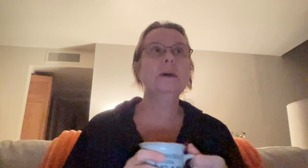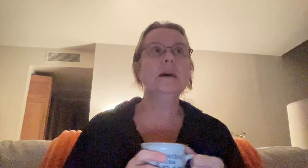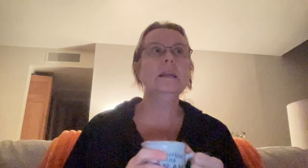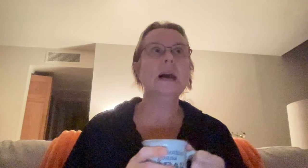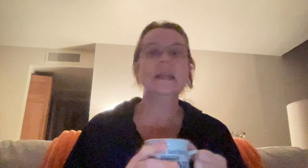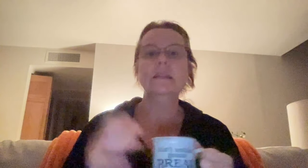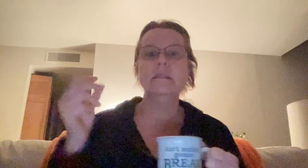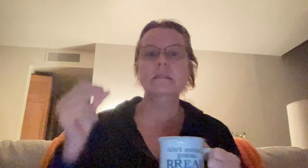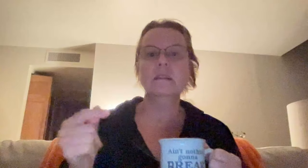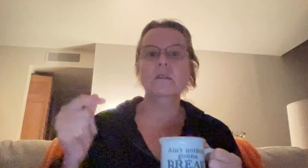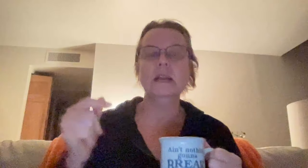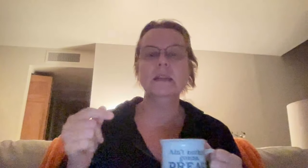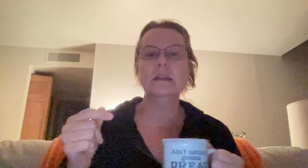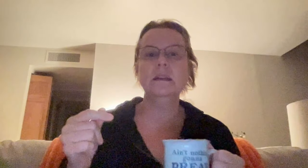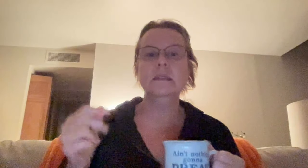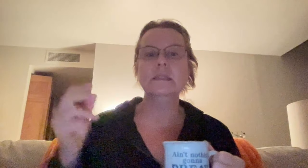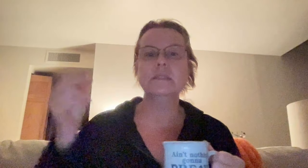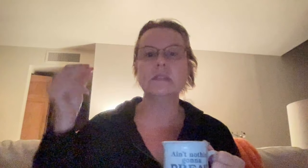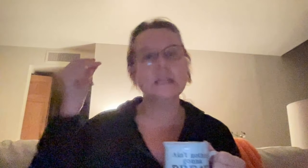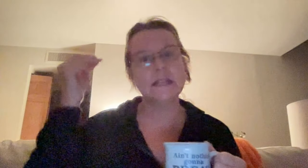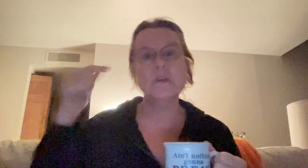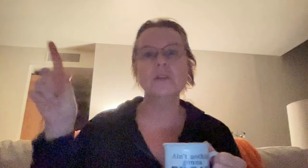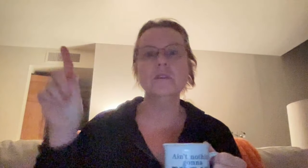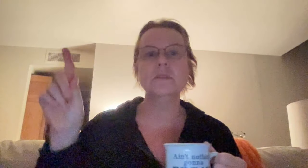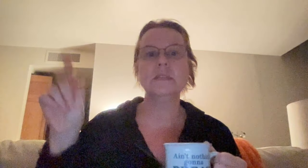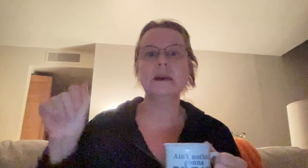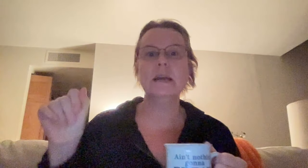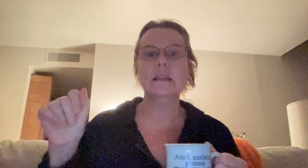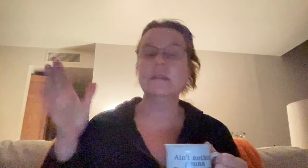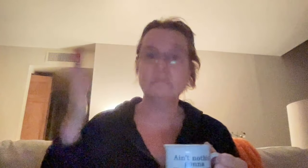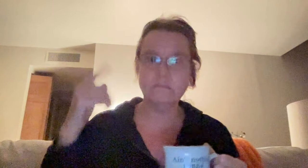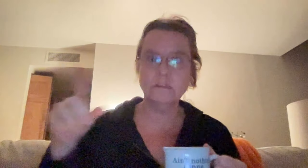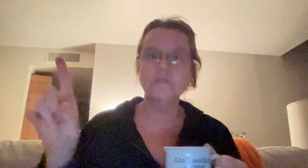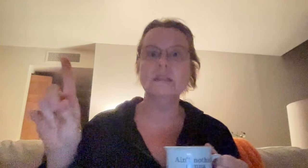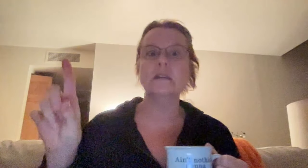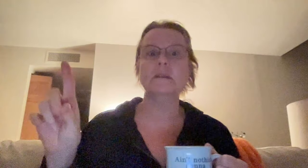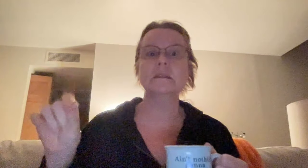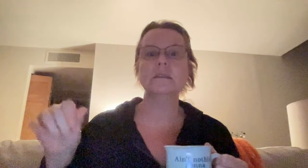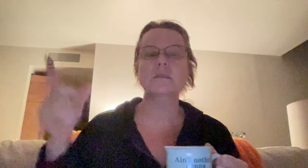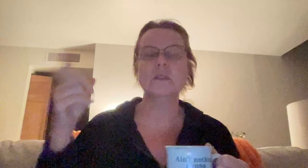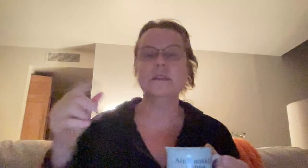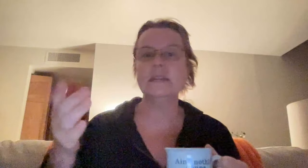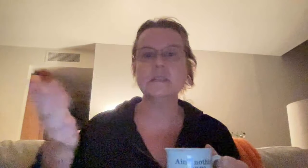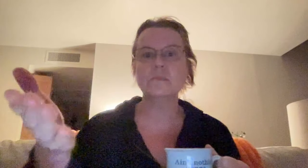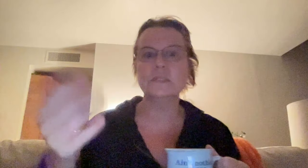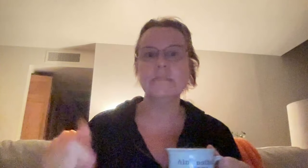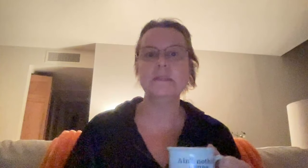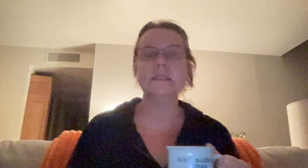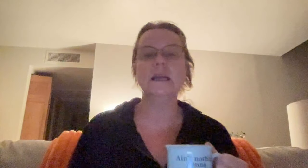but I get, you know, like these sort of like downloads in my head, like you got to talk about this or, and that's what's happening today.